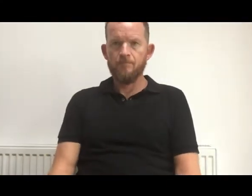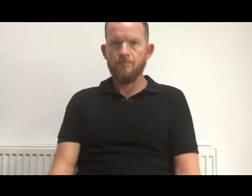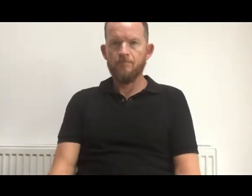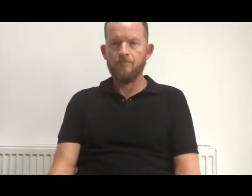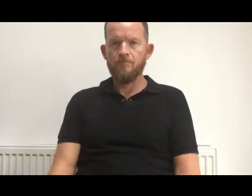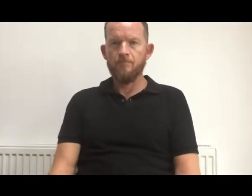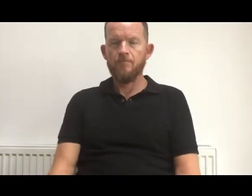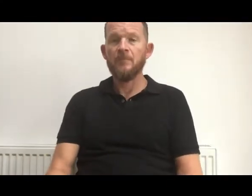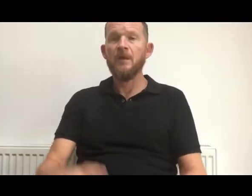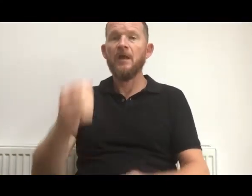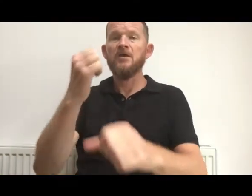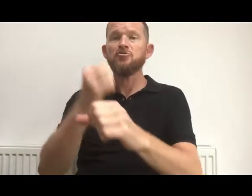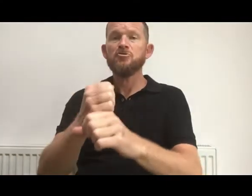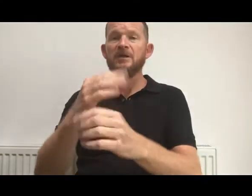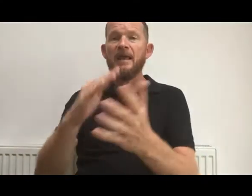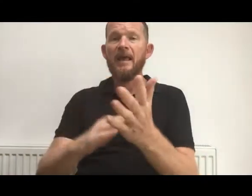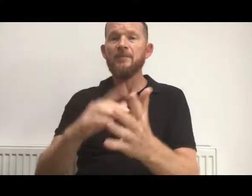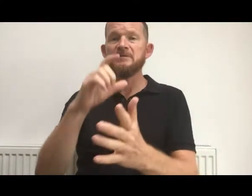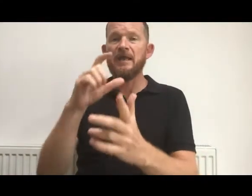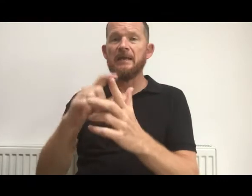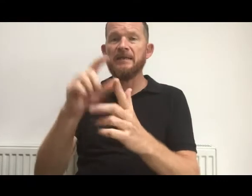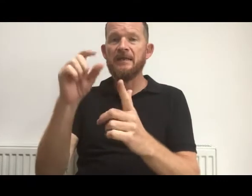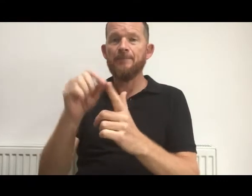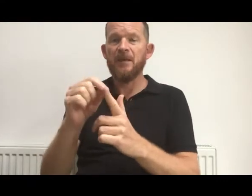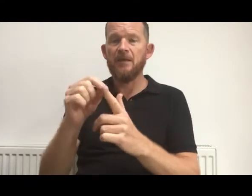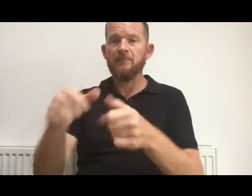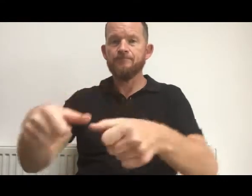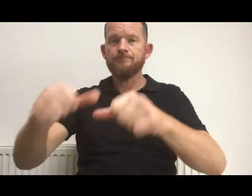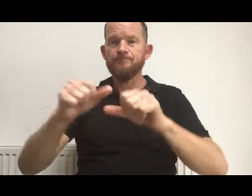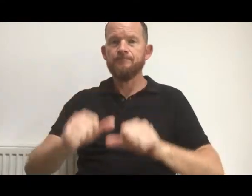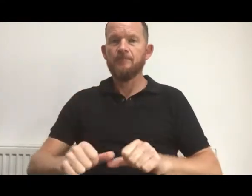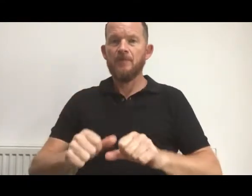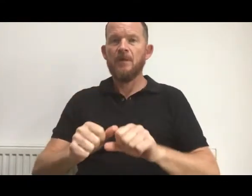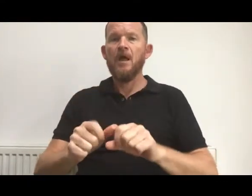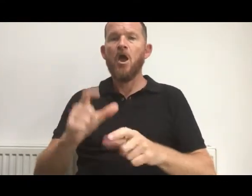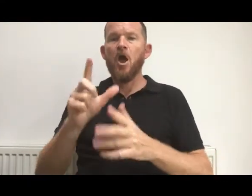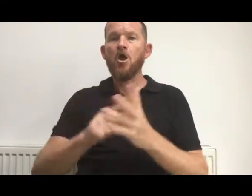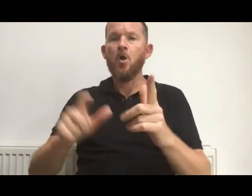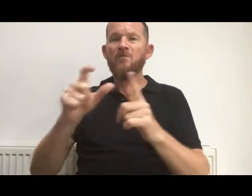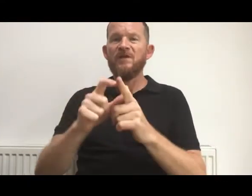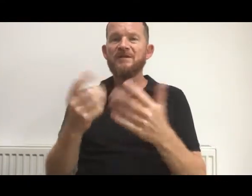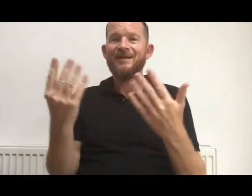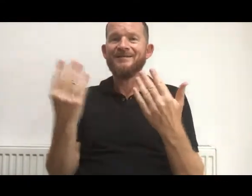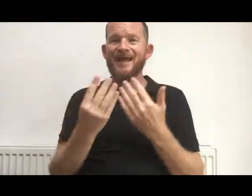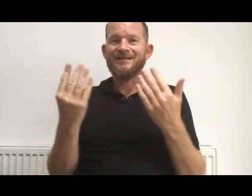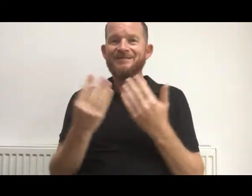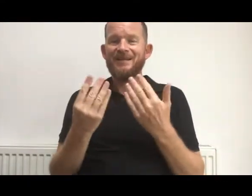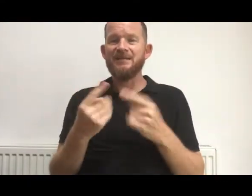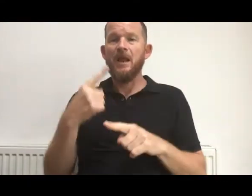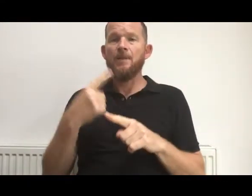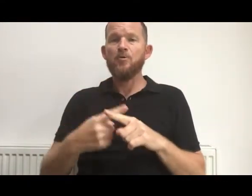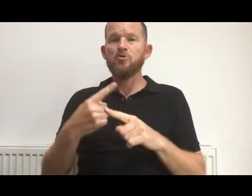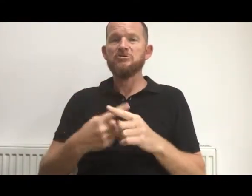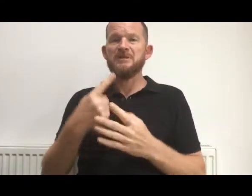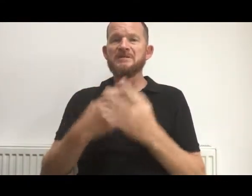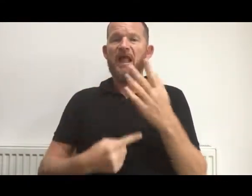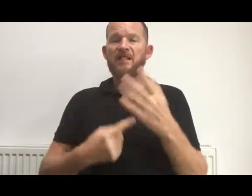GMCDB. COVID-19 emergency self-advocacy. Issue from